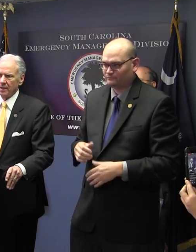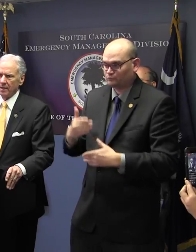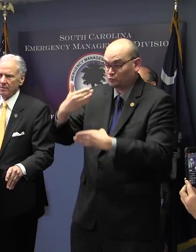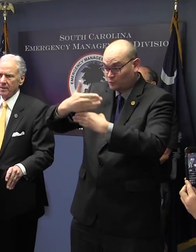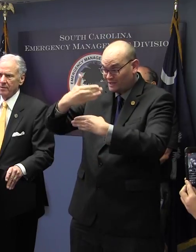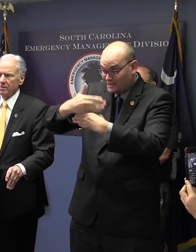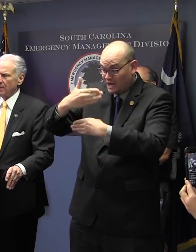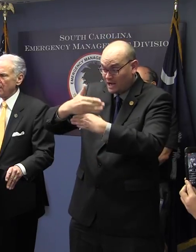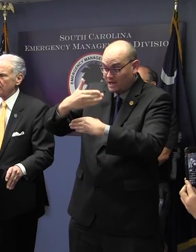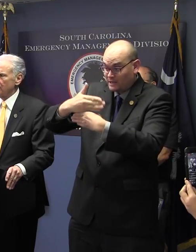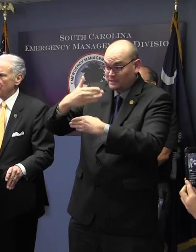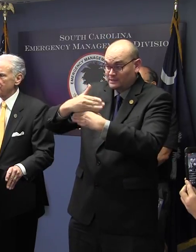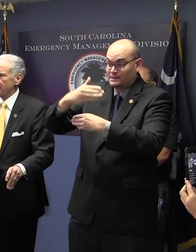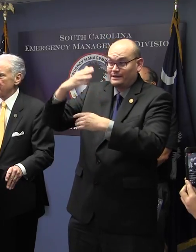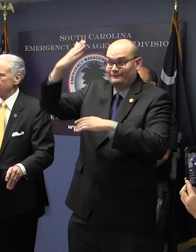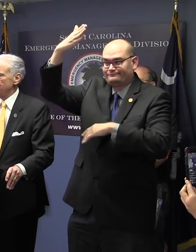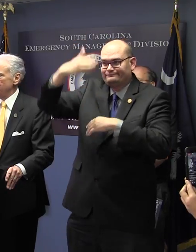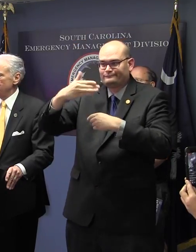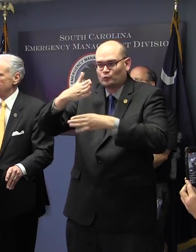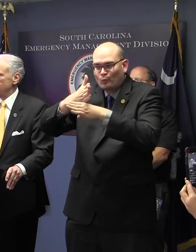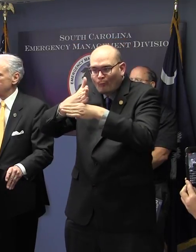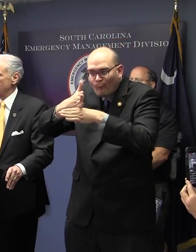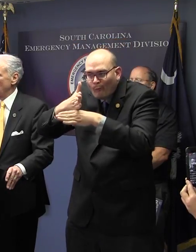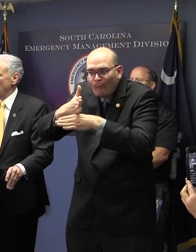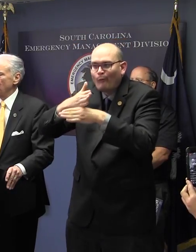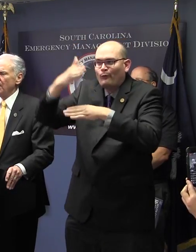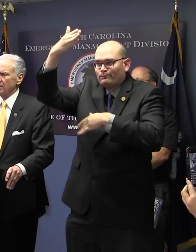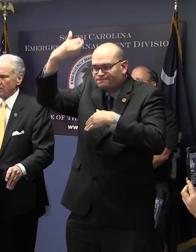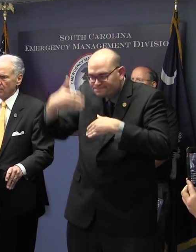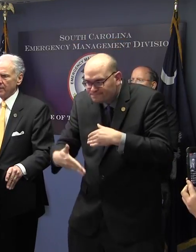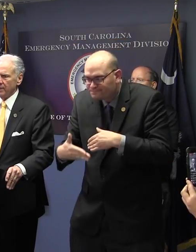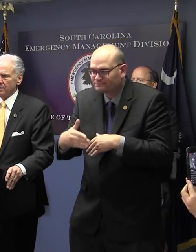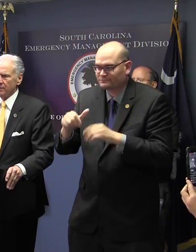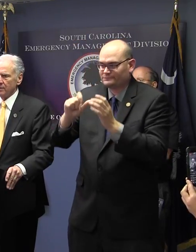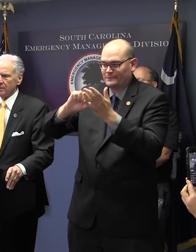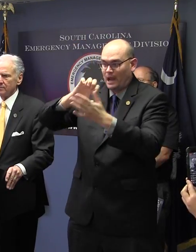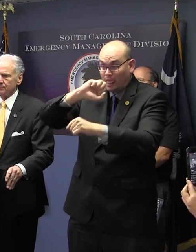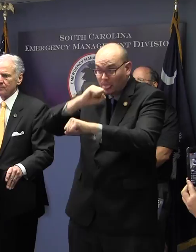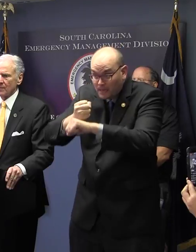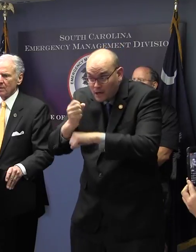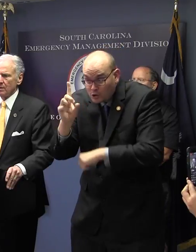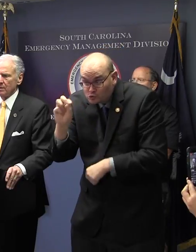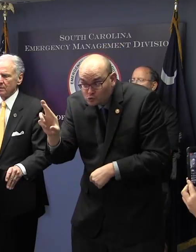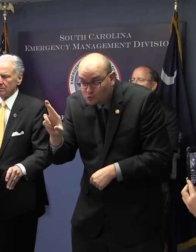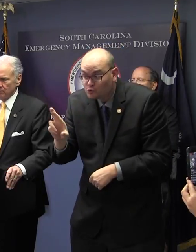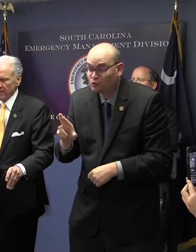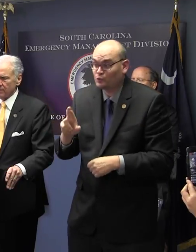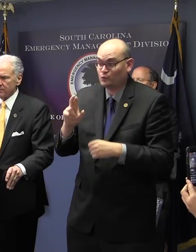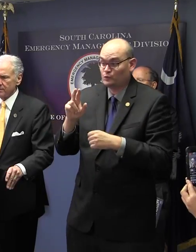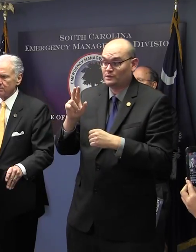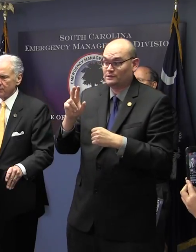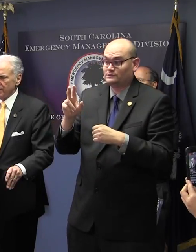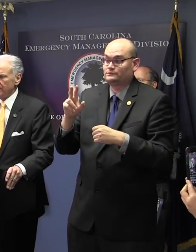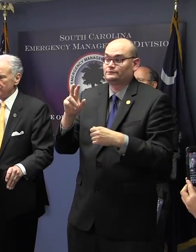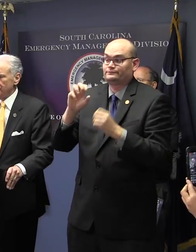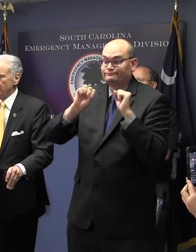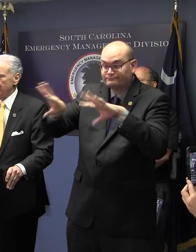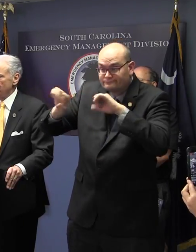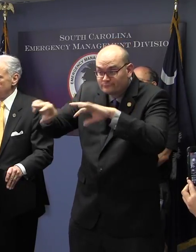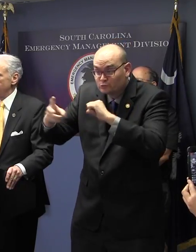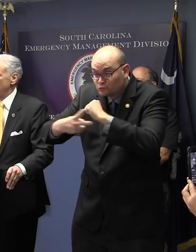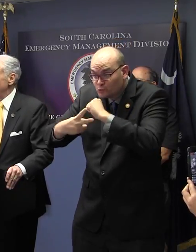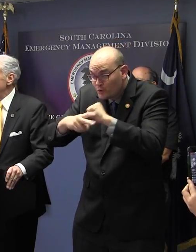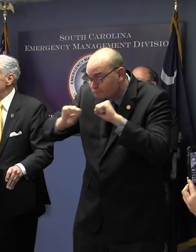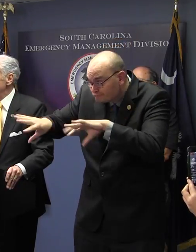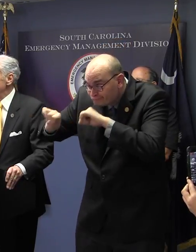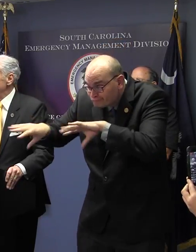battened down, need to lock doors, things you need to store, go ahead and do it. Medicines, pretend that you